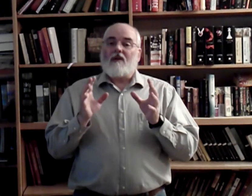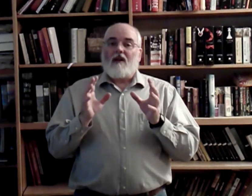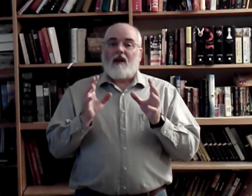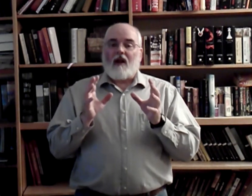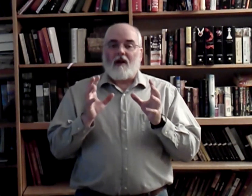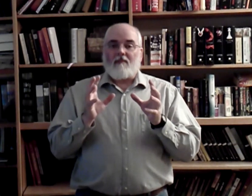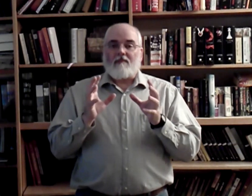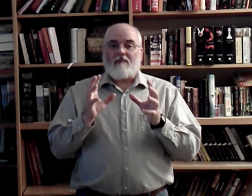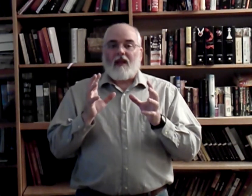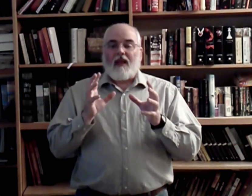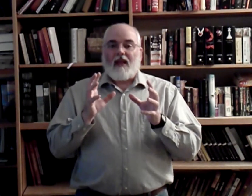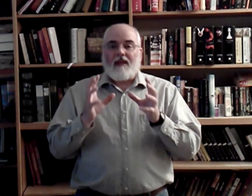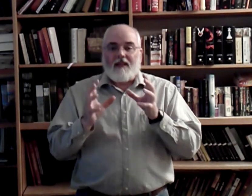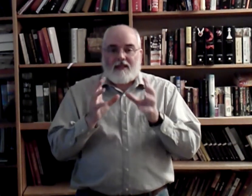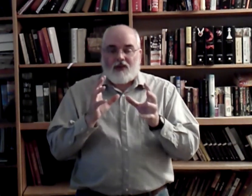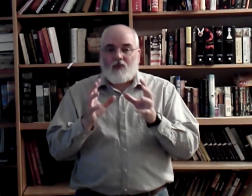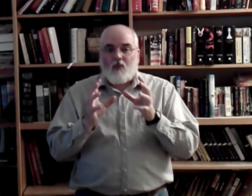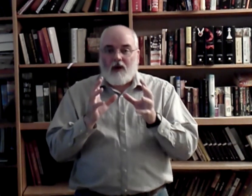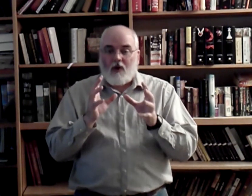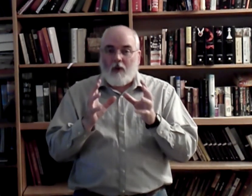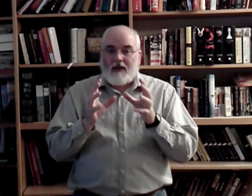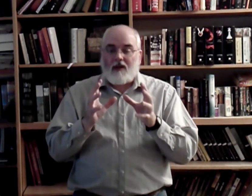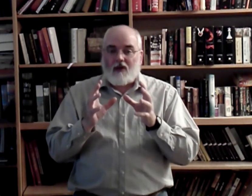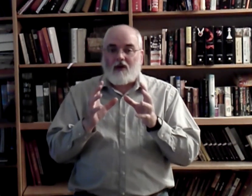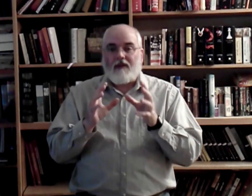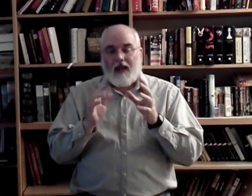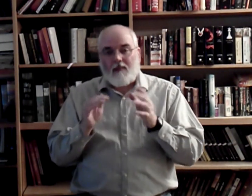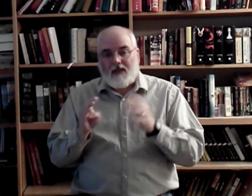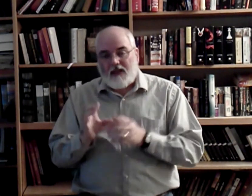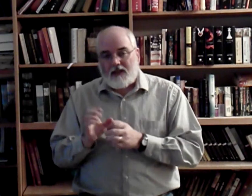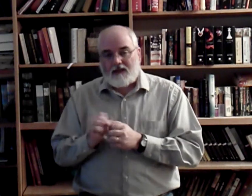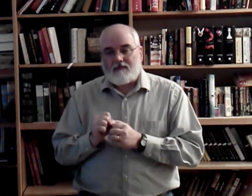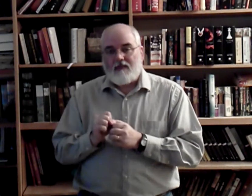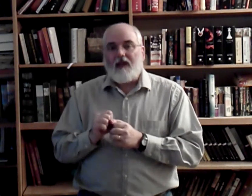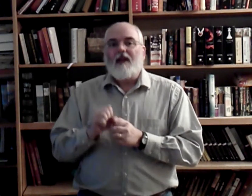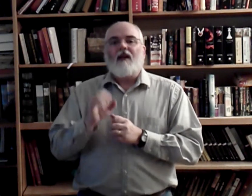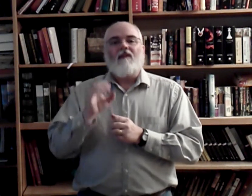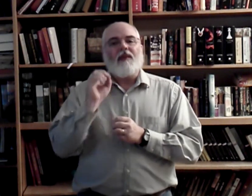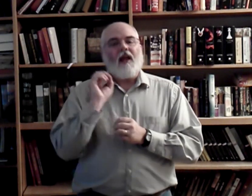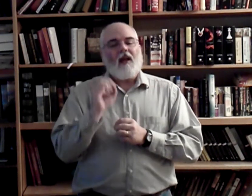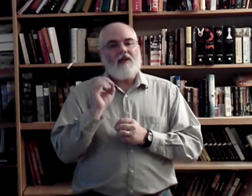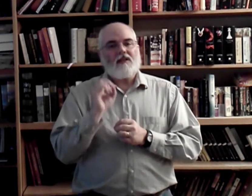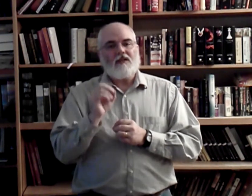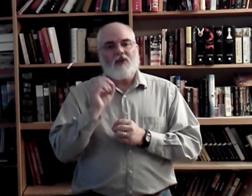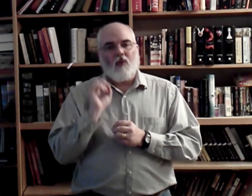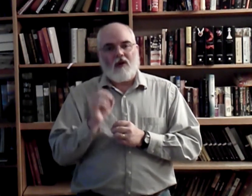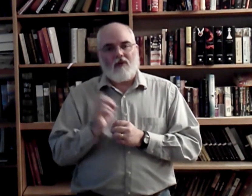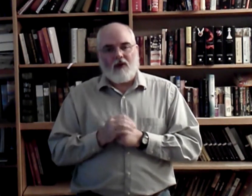in this section, we are going to learn the ABCs. For the ABCs to work, though,